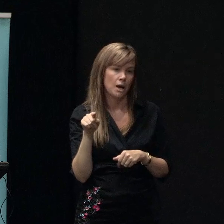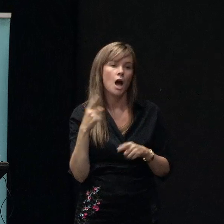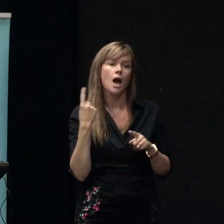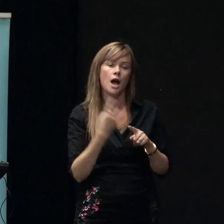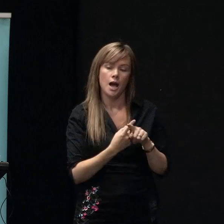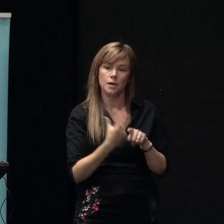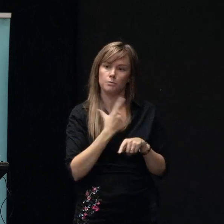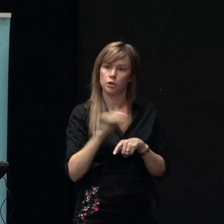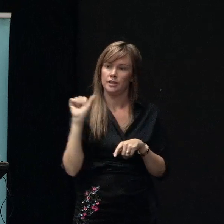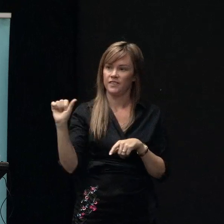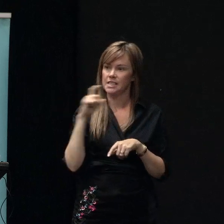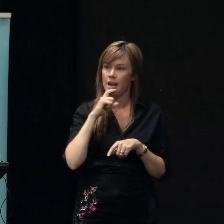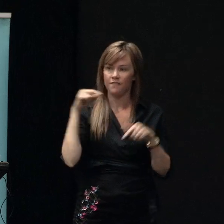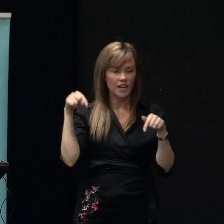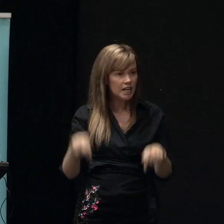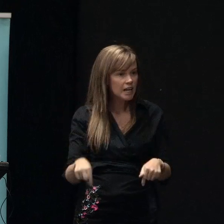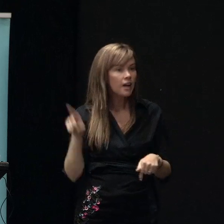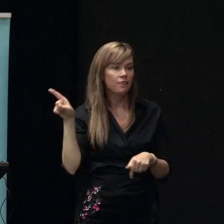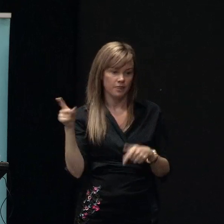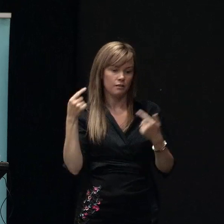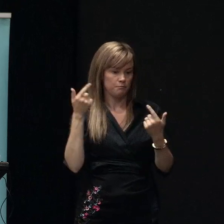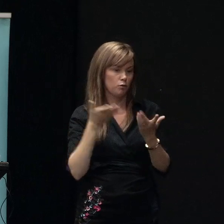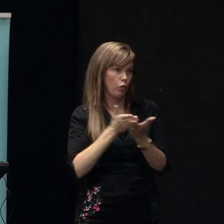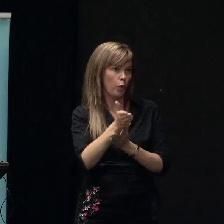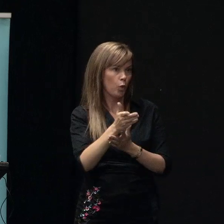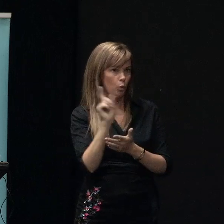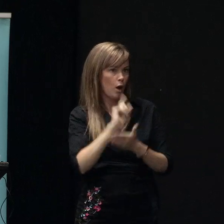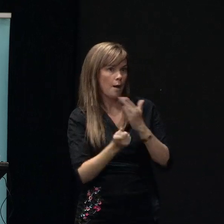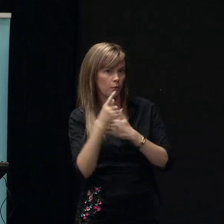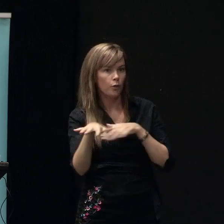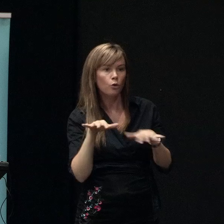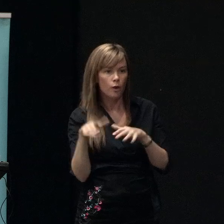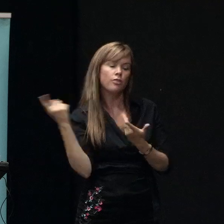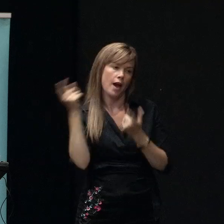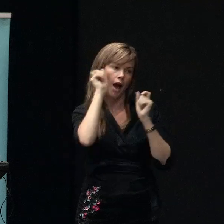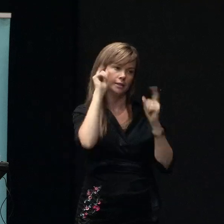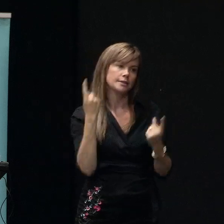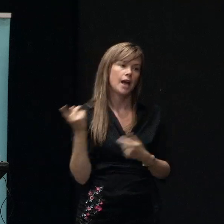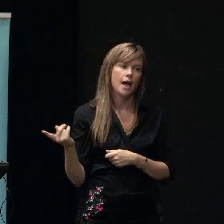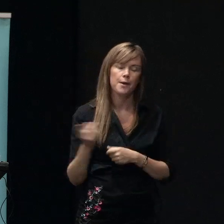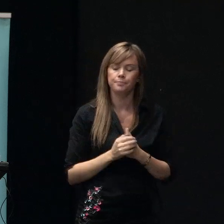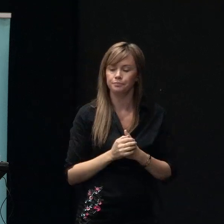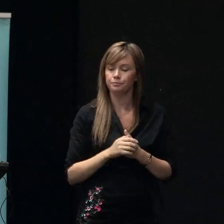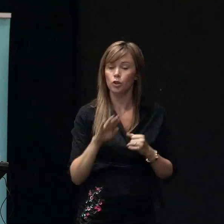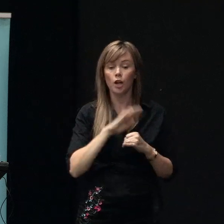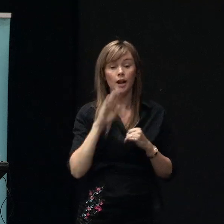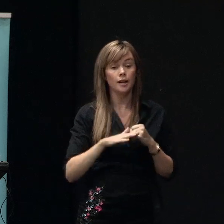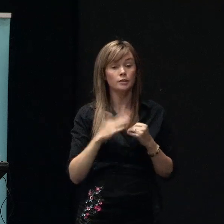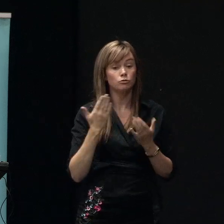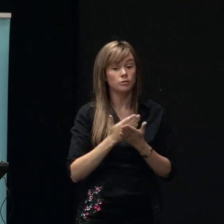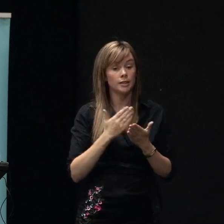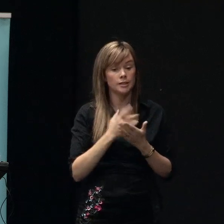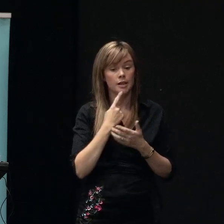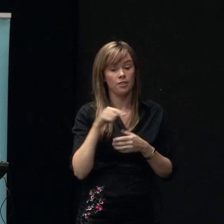their staff are here they have been here right through these events and actually they understand so lastly this information